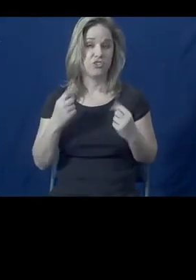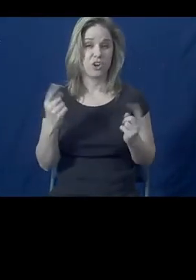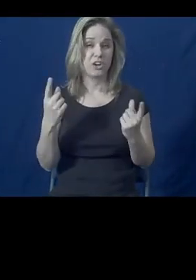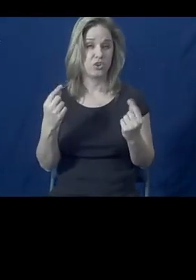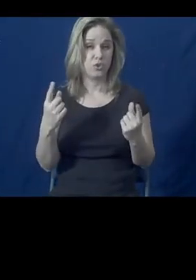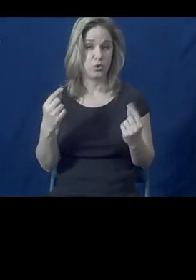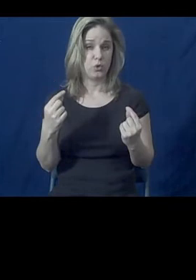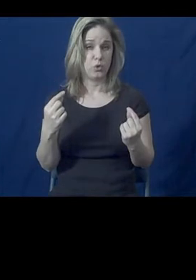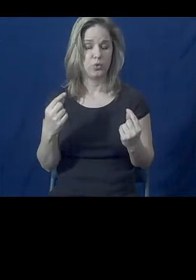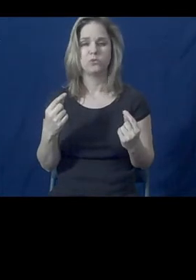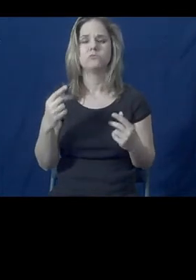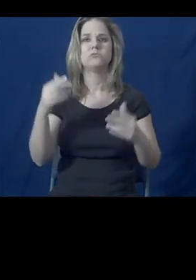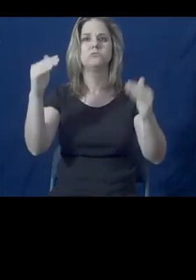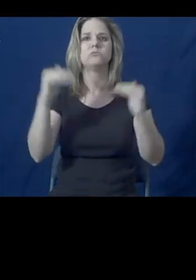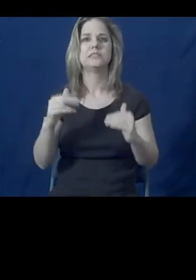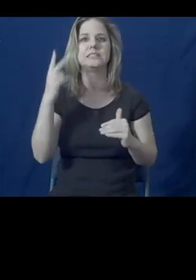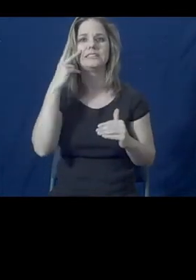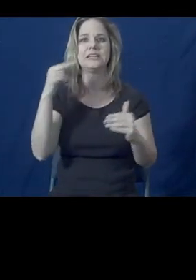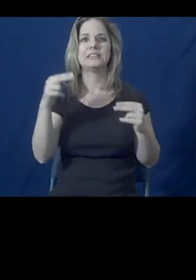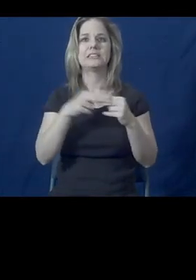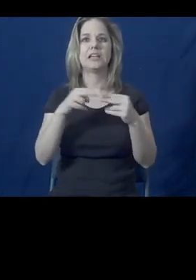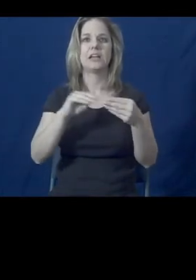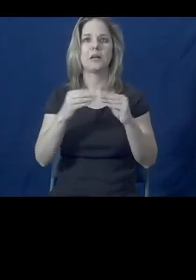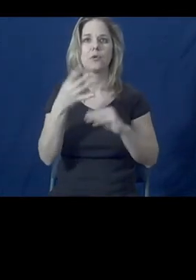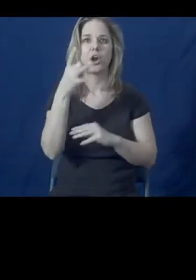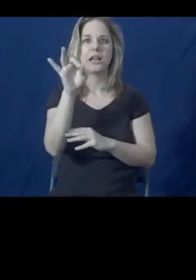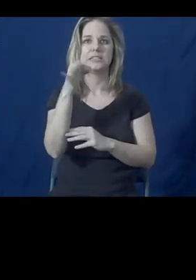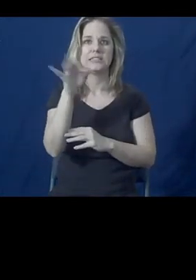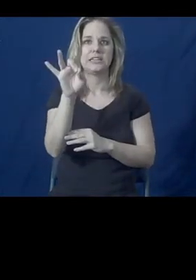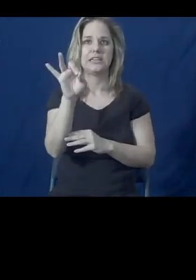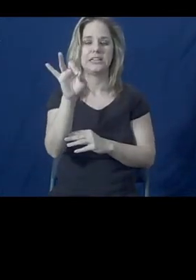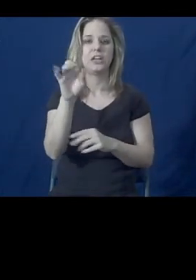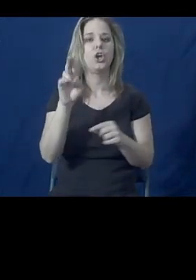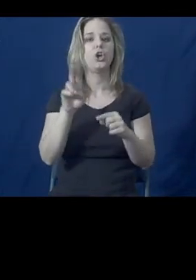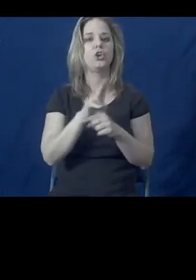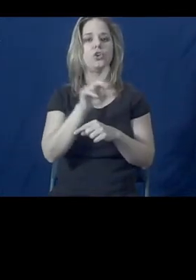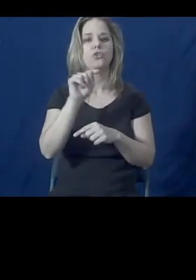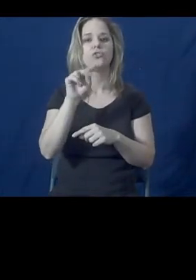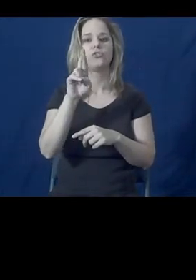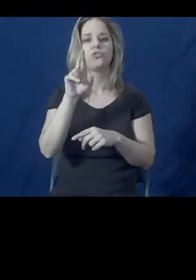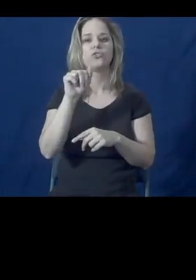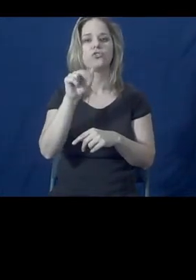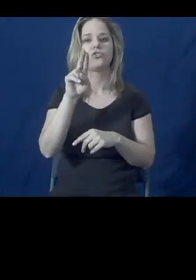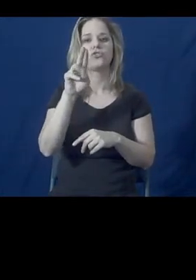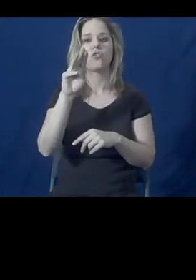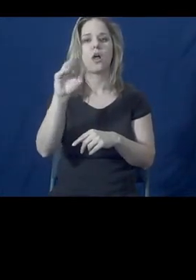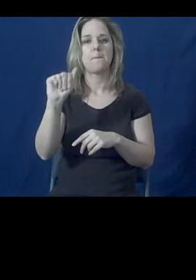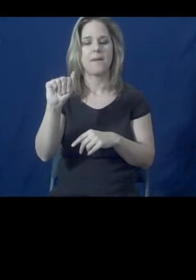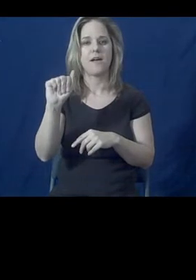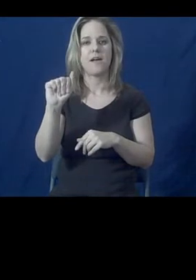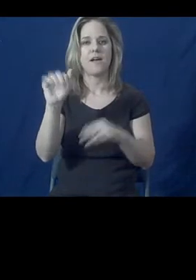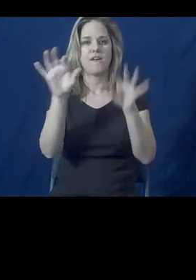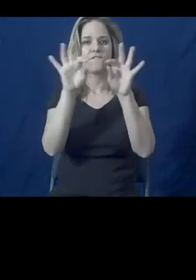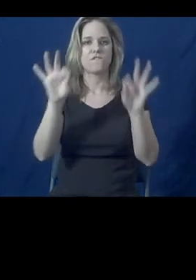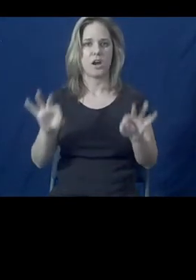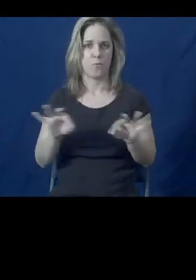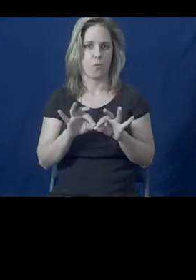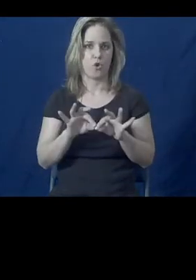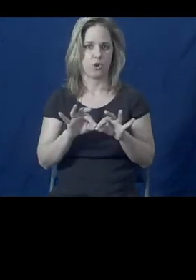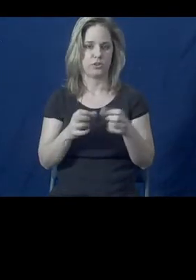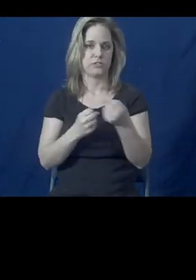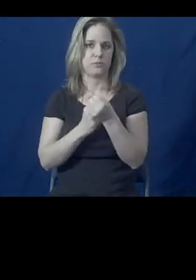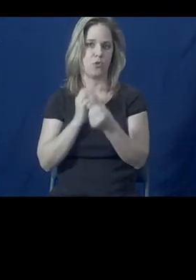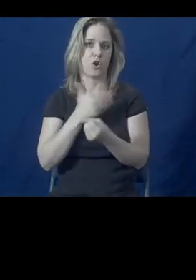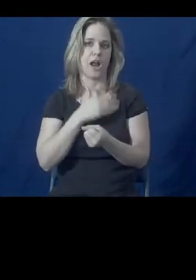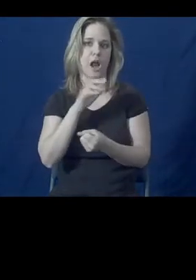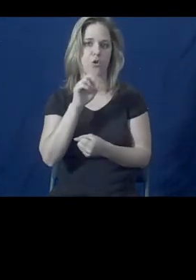to slide 18, is to use a trauma framework to our care. A trauma framework